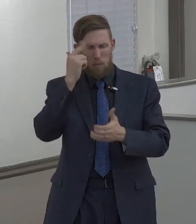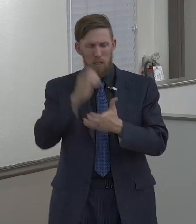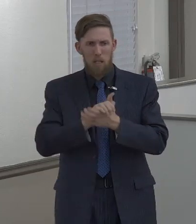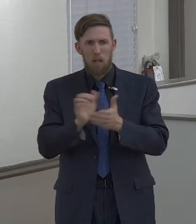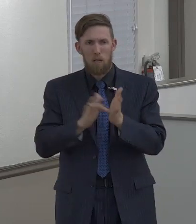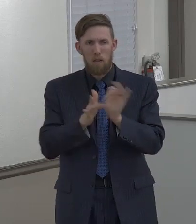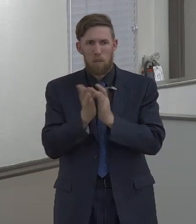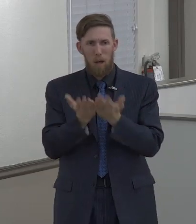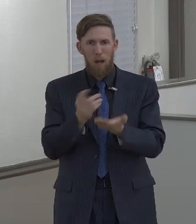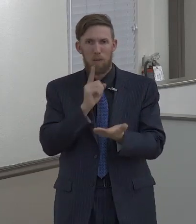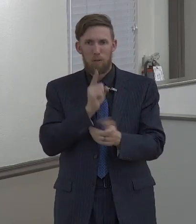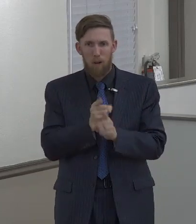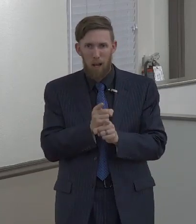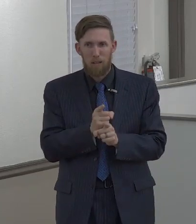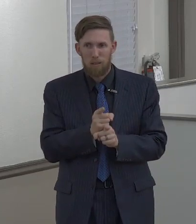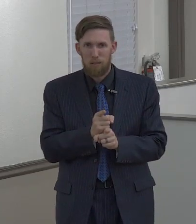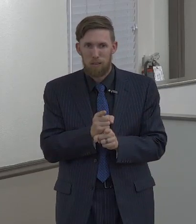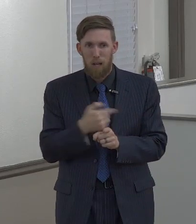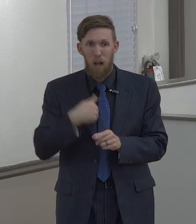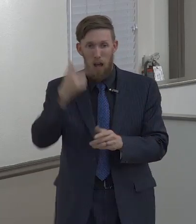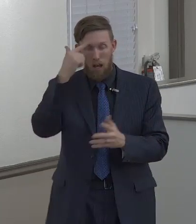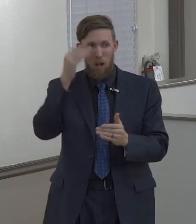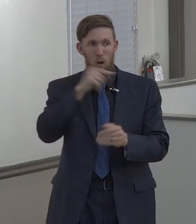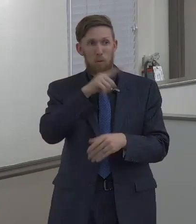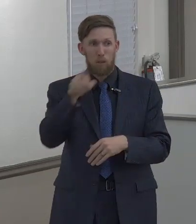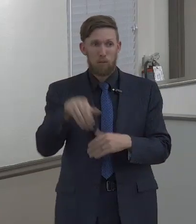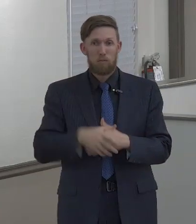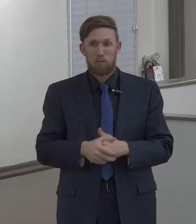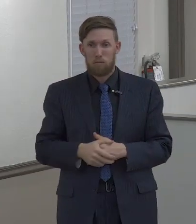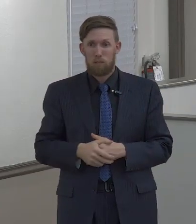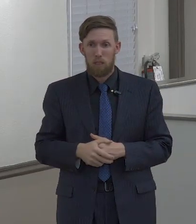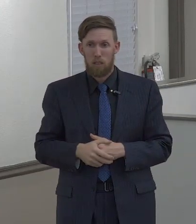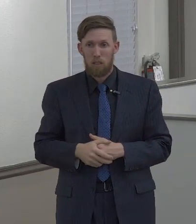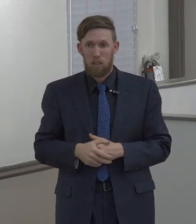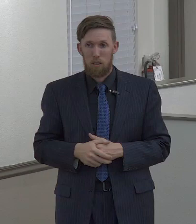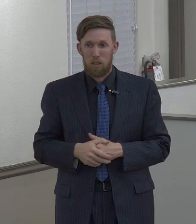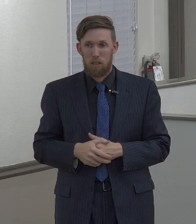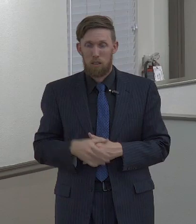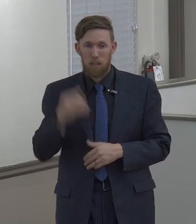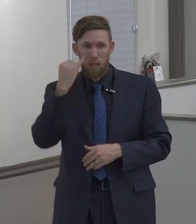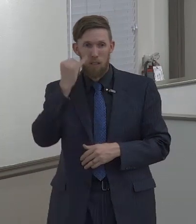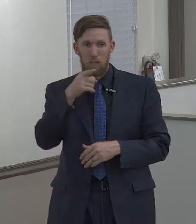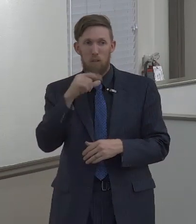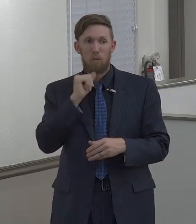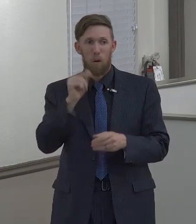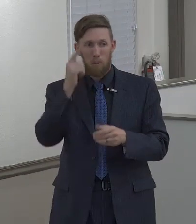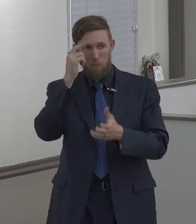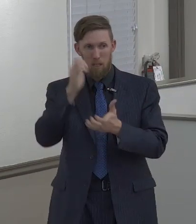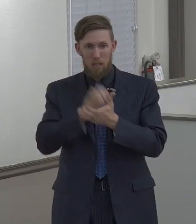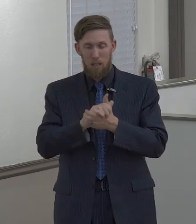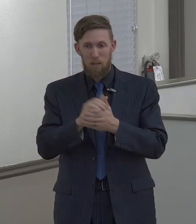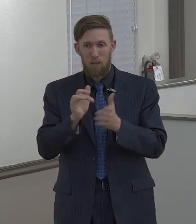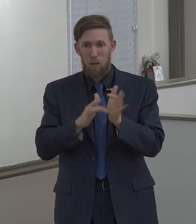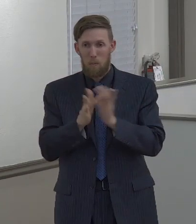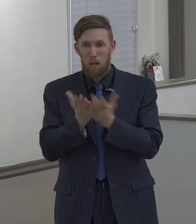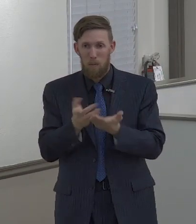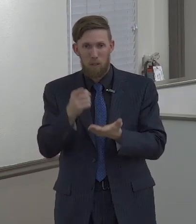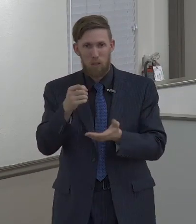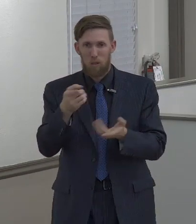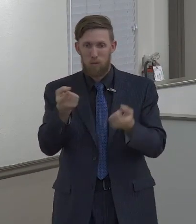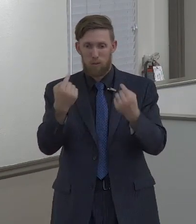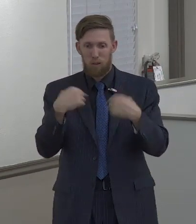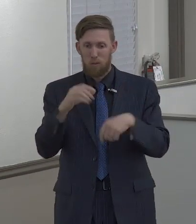We're Bible believers, are we not? I hope you are. You're in the wrong church if you're not a Bible believer.